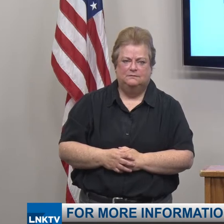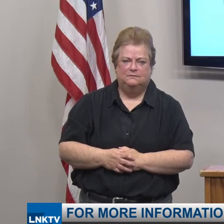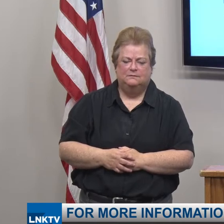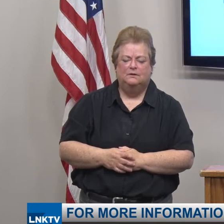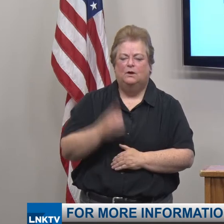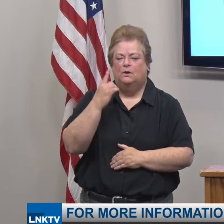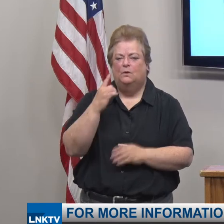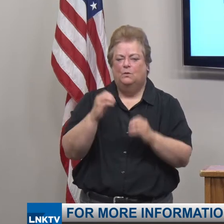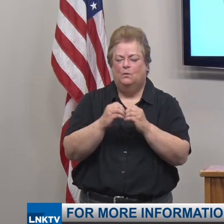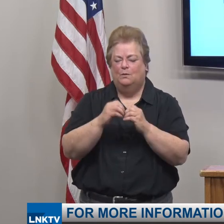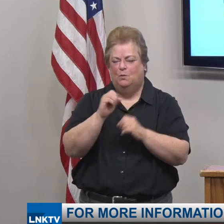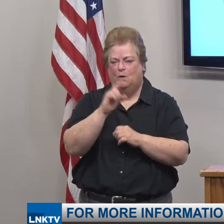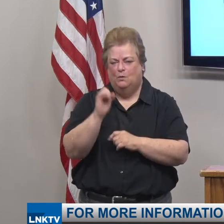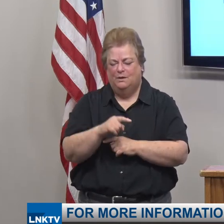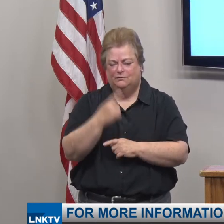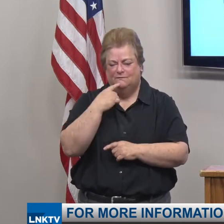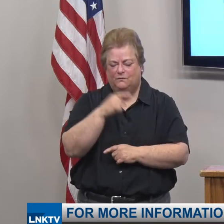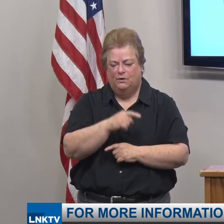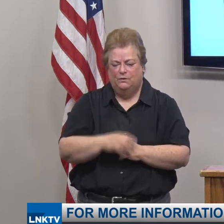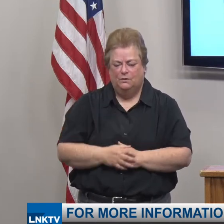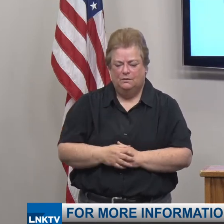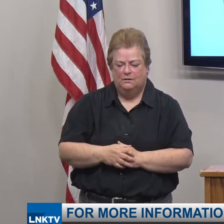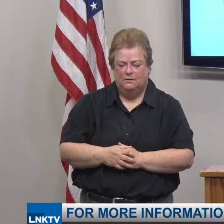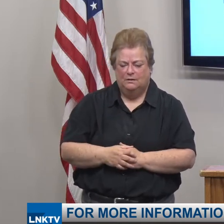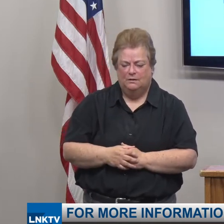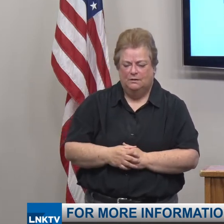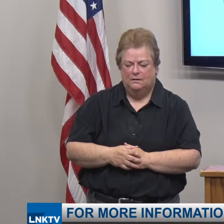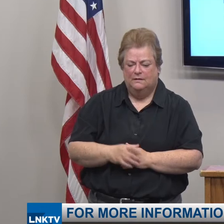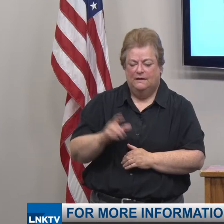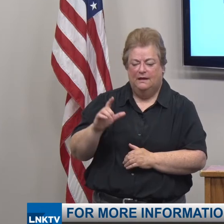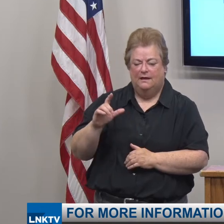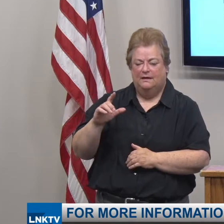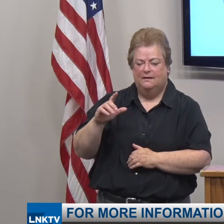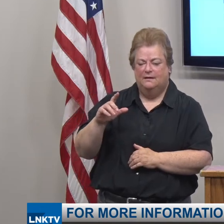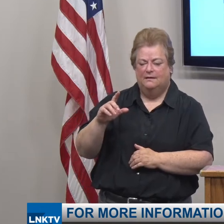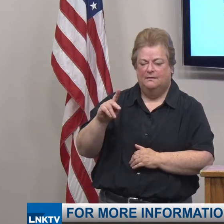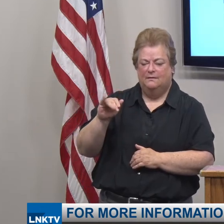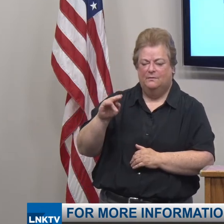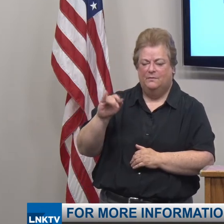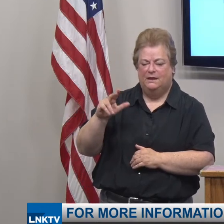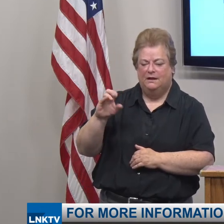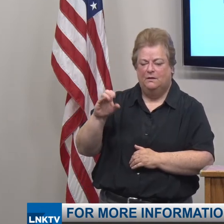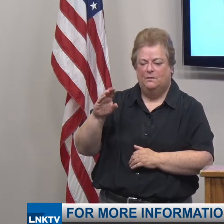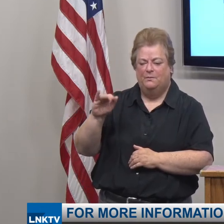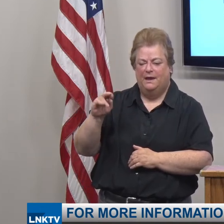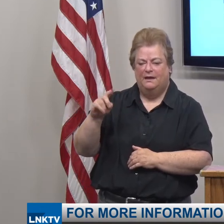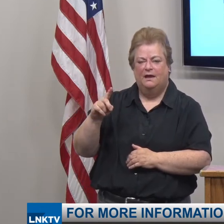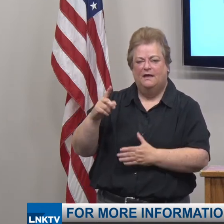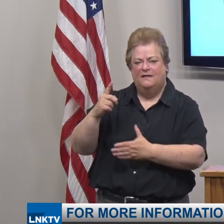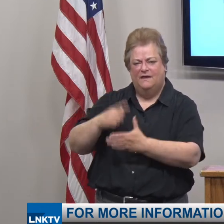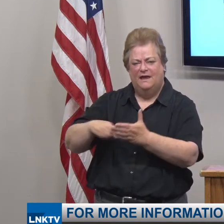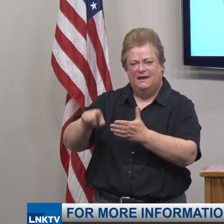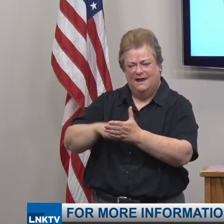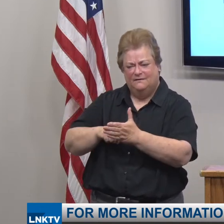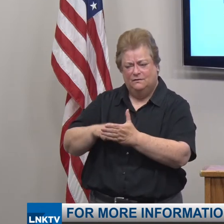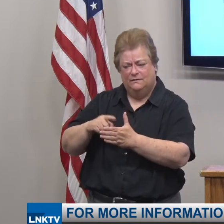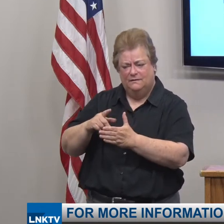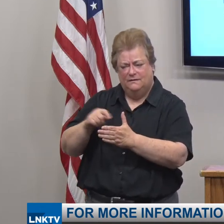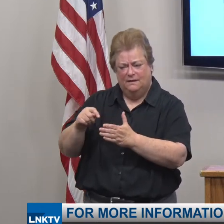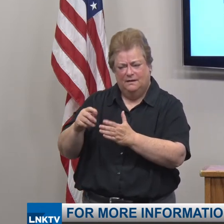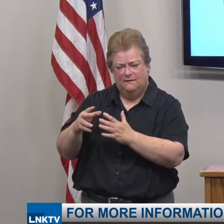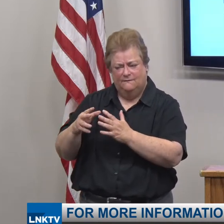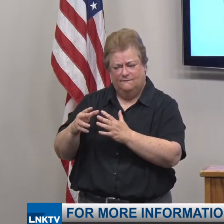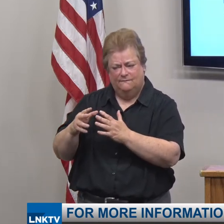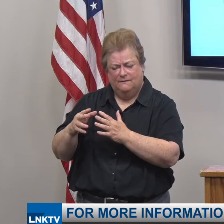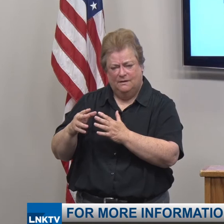One more for you, I guess. Pinnacle Bank Arena announced and then canceled a Husker watch party. Just wanted to be clear, did they